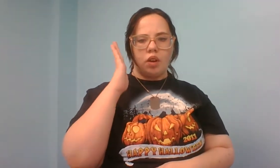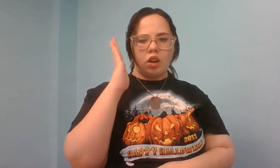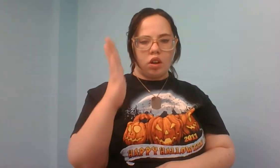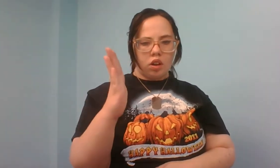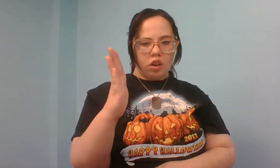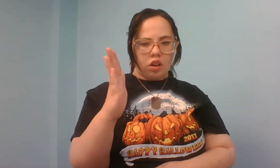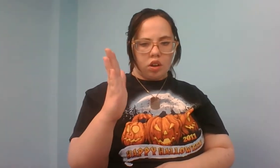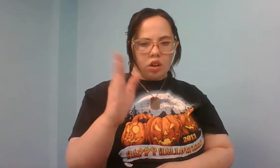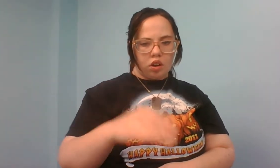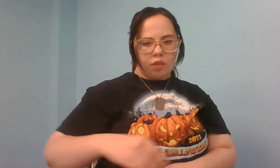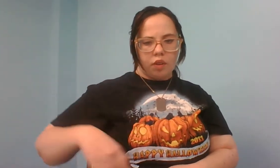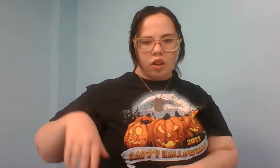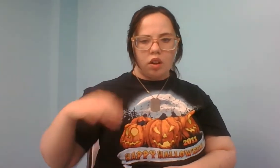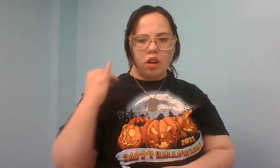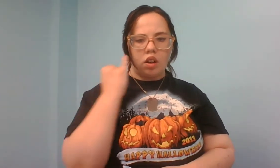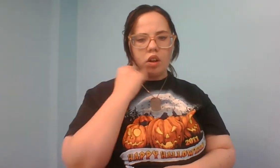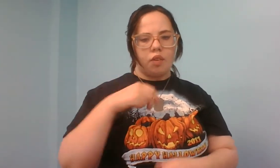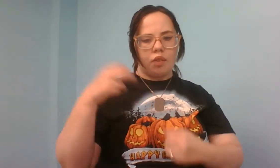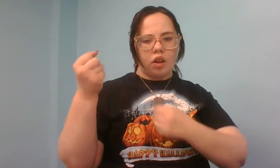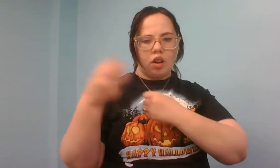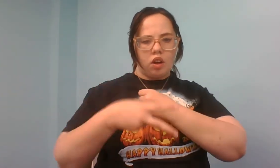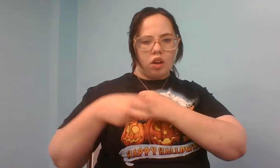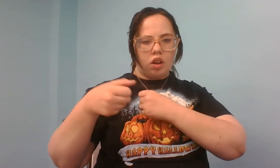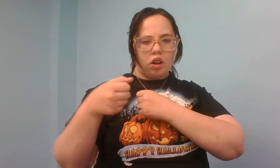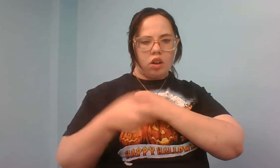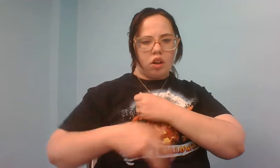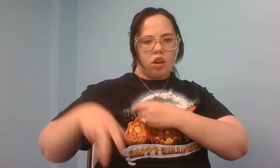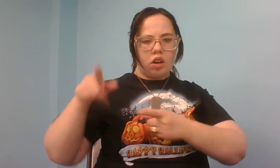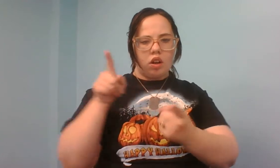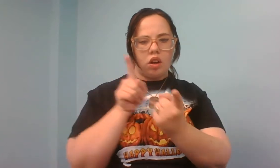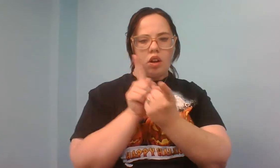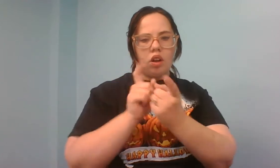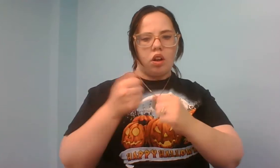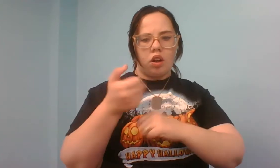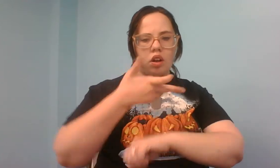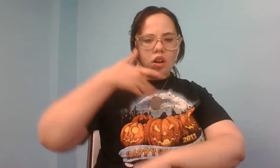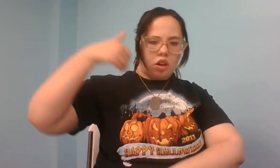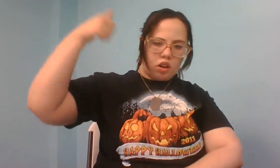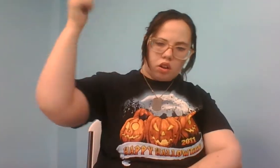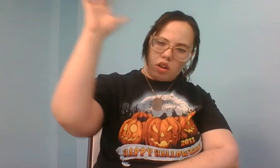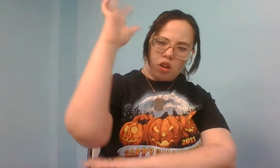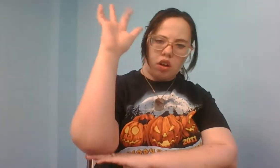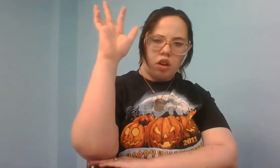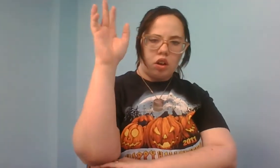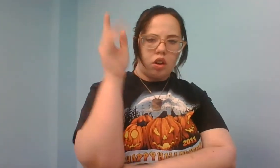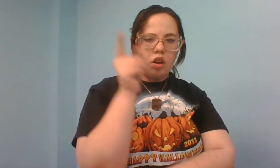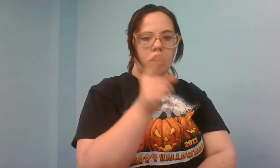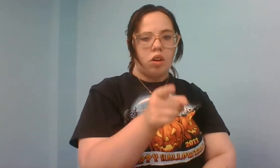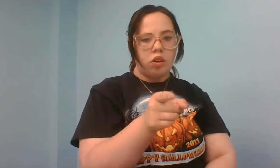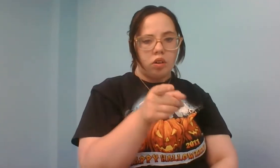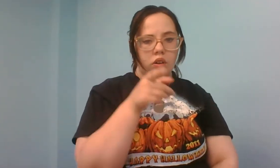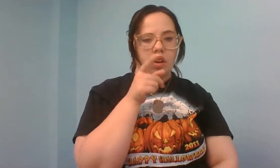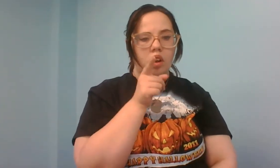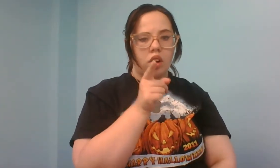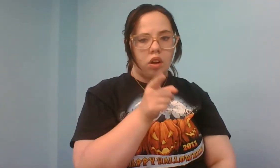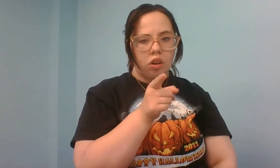We met, and did, died in the hanging tree. Are you, are you,